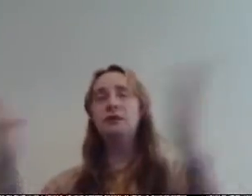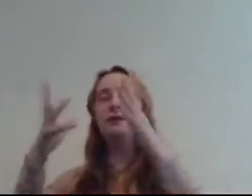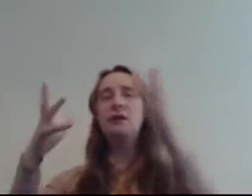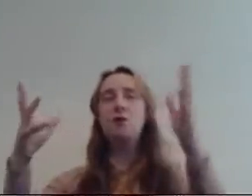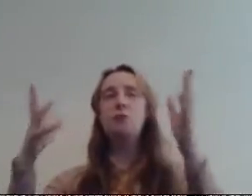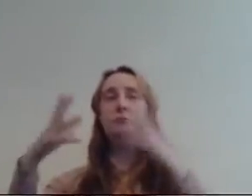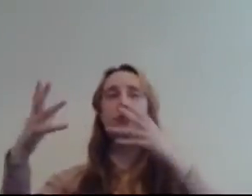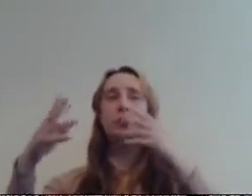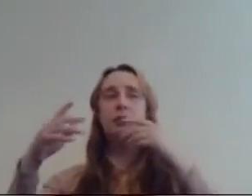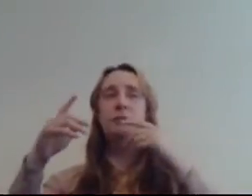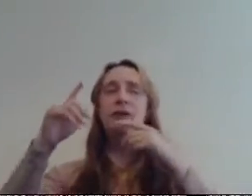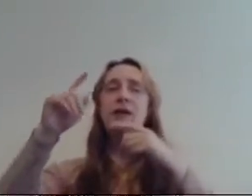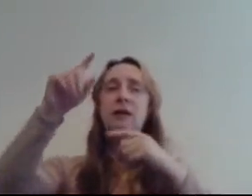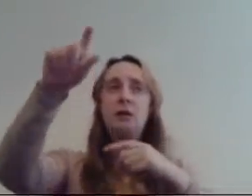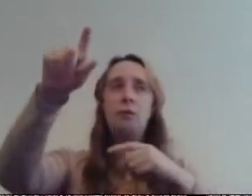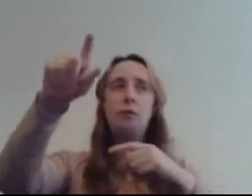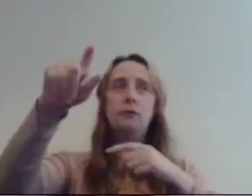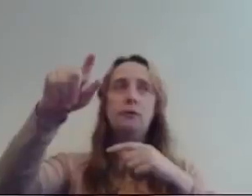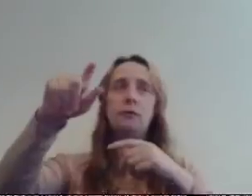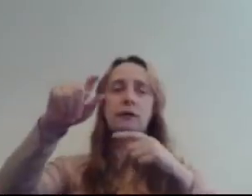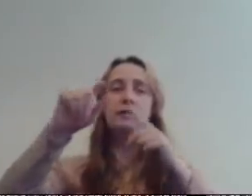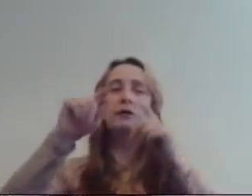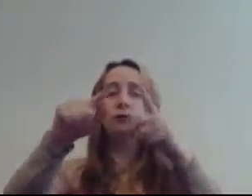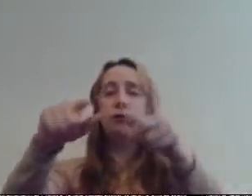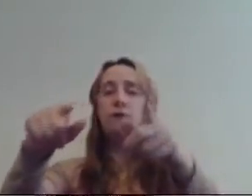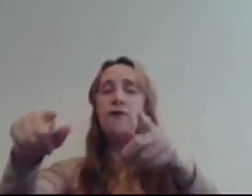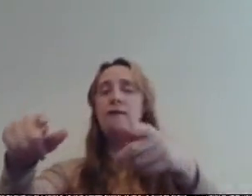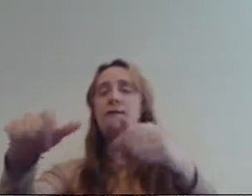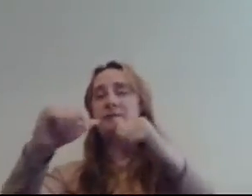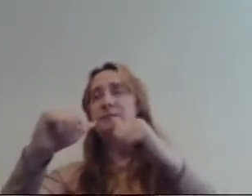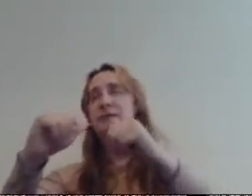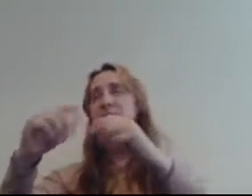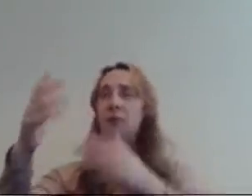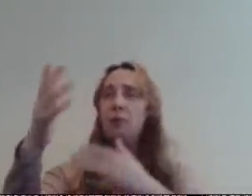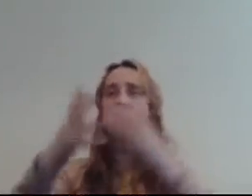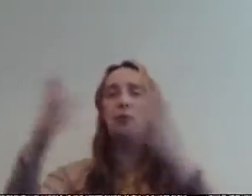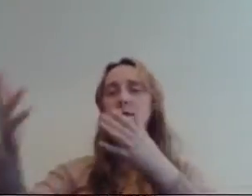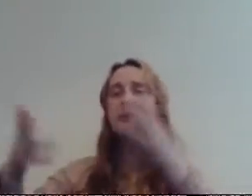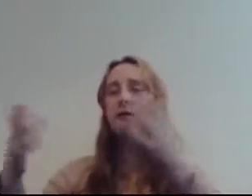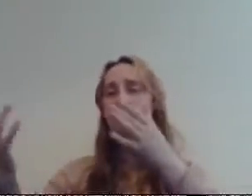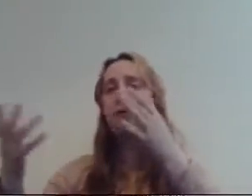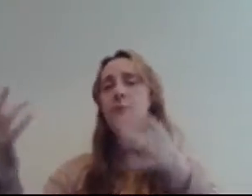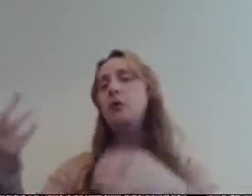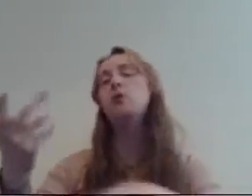them together our brawl or it could be like you've versus me who are one on one our brawl